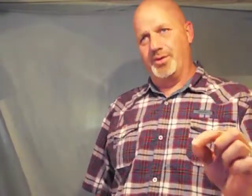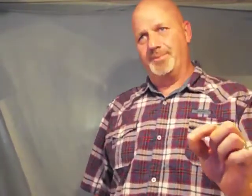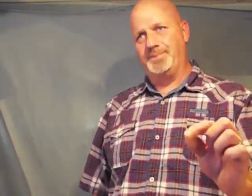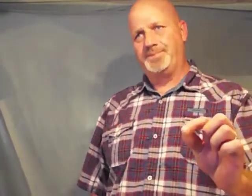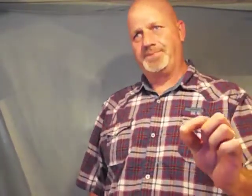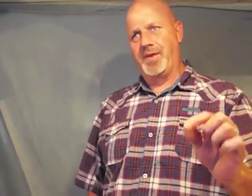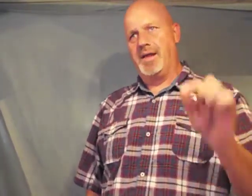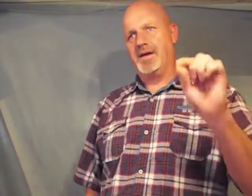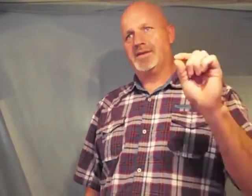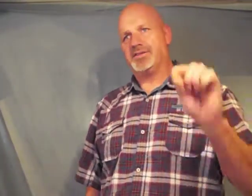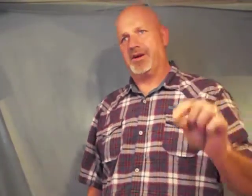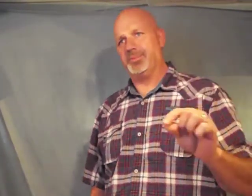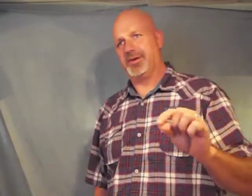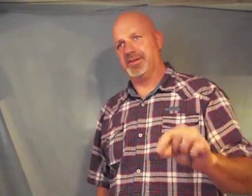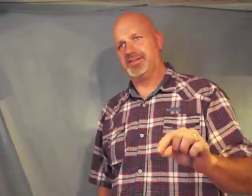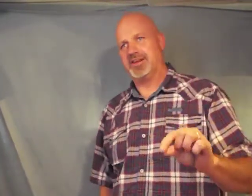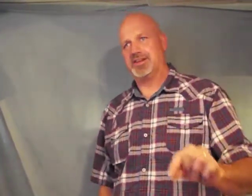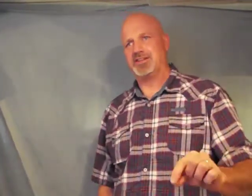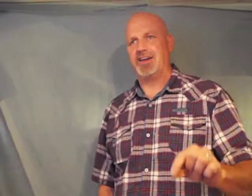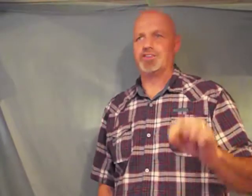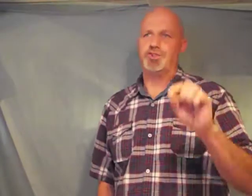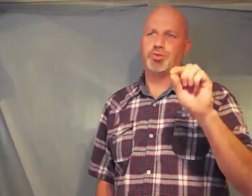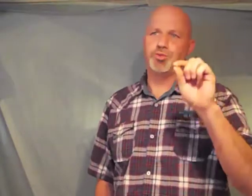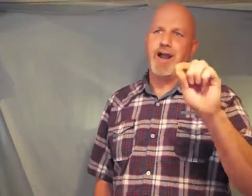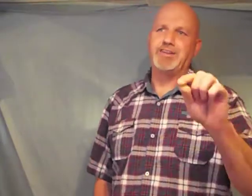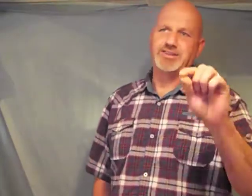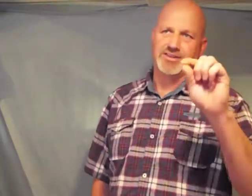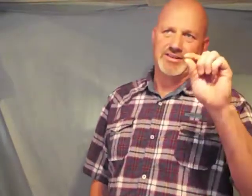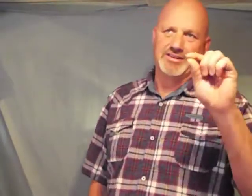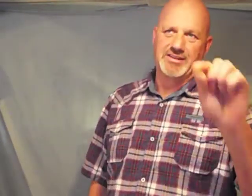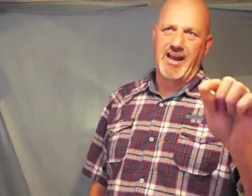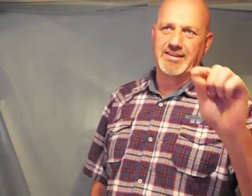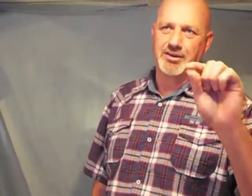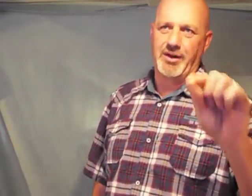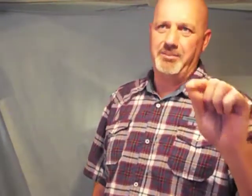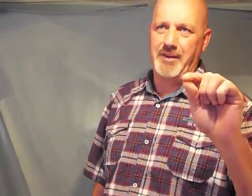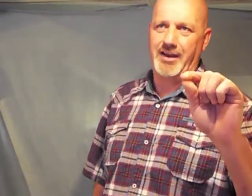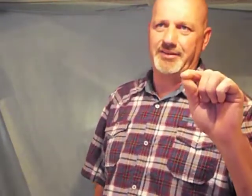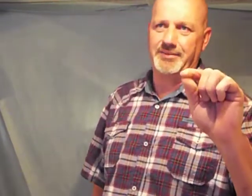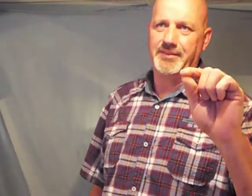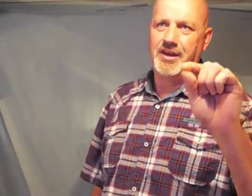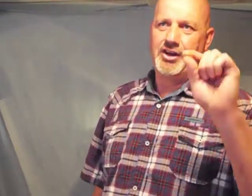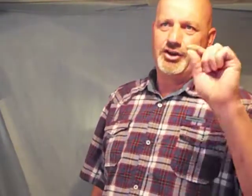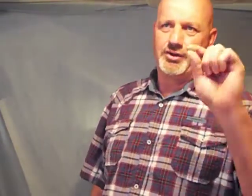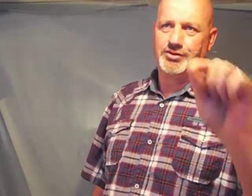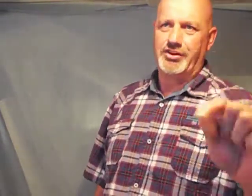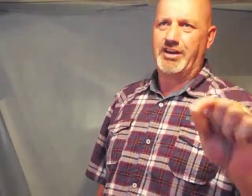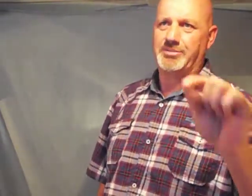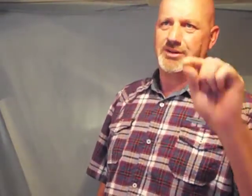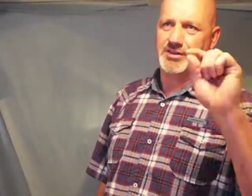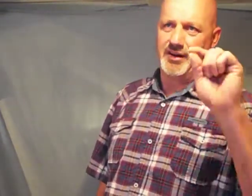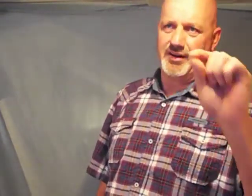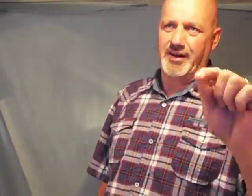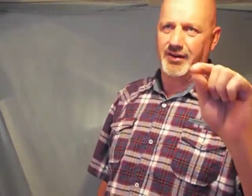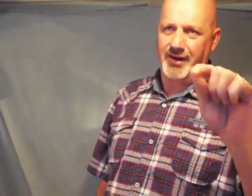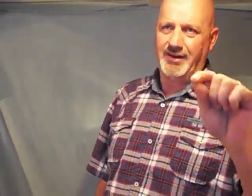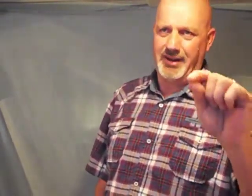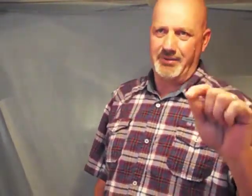Psalm 36 6 your righteousness is like the great mountain your judgments are a great deep